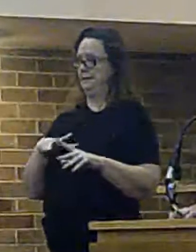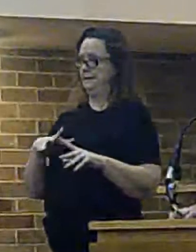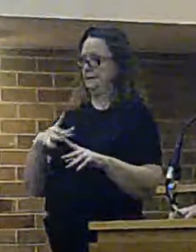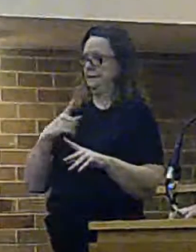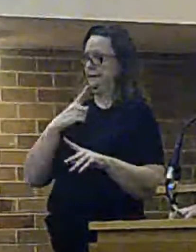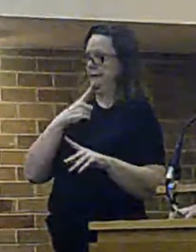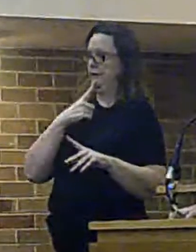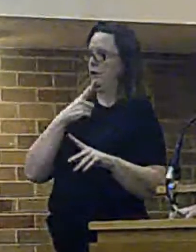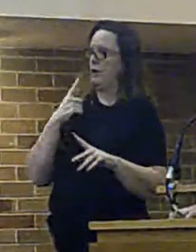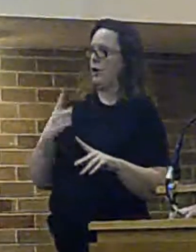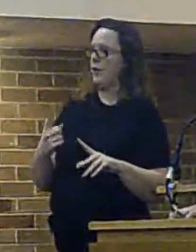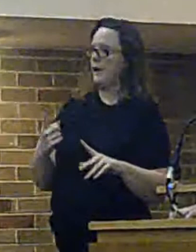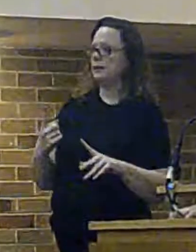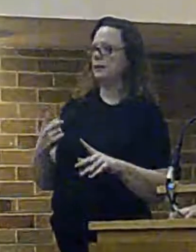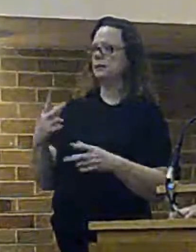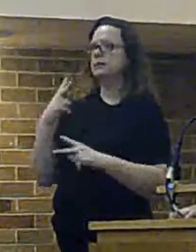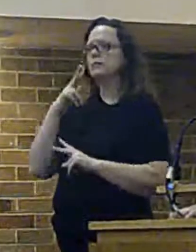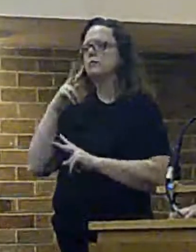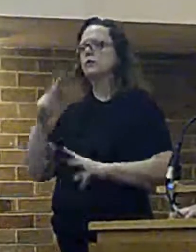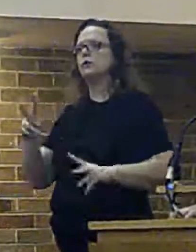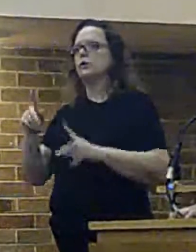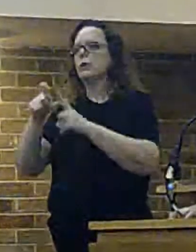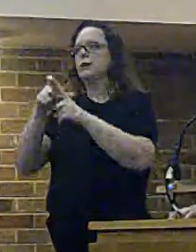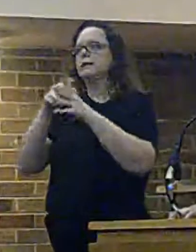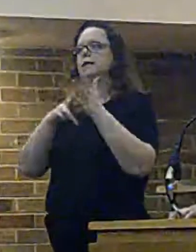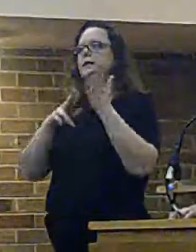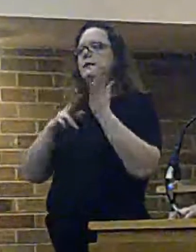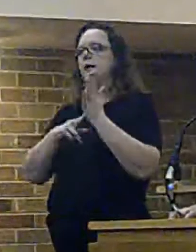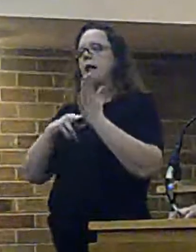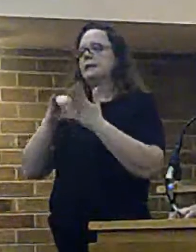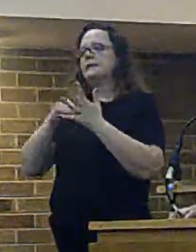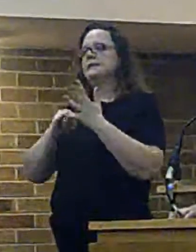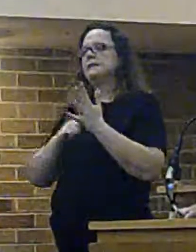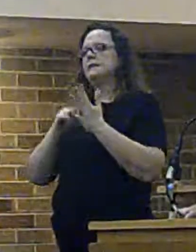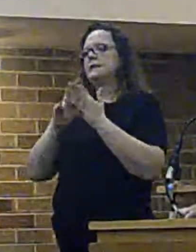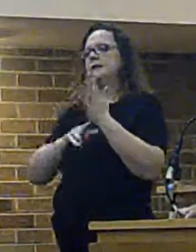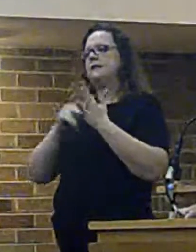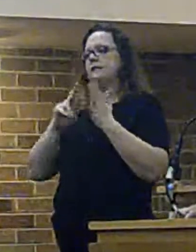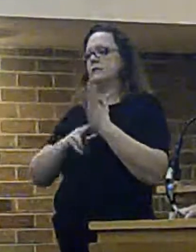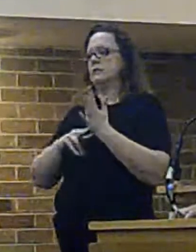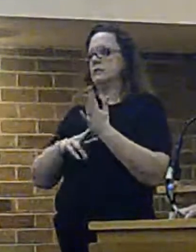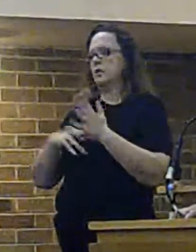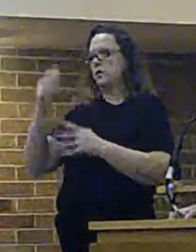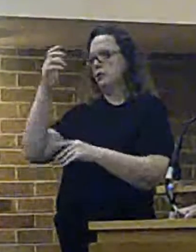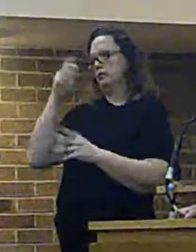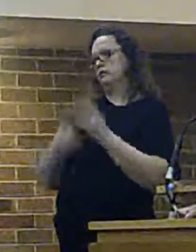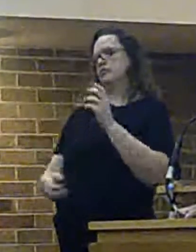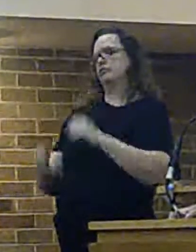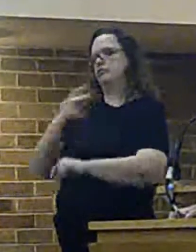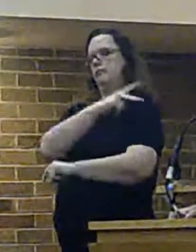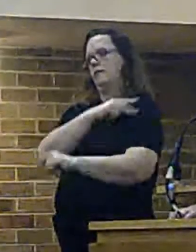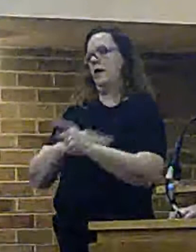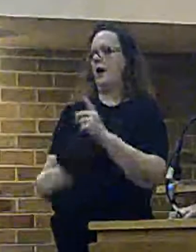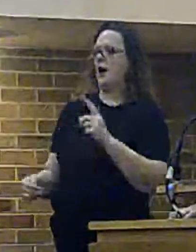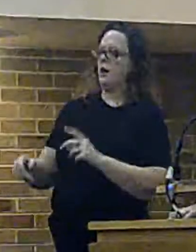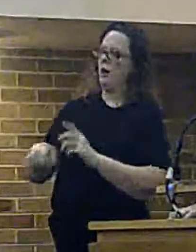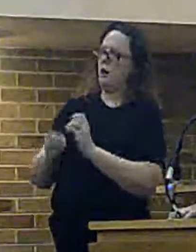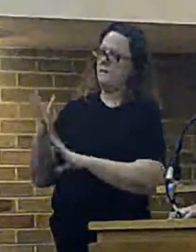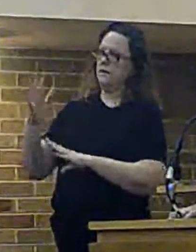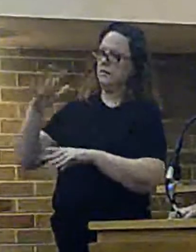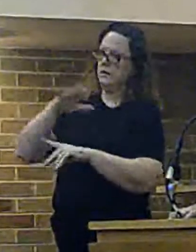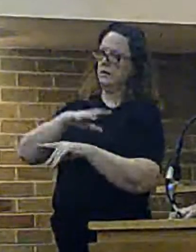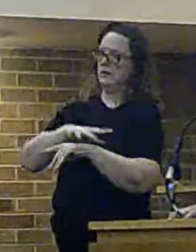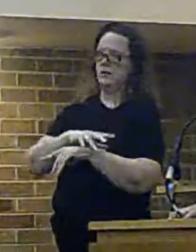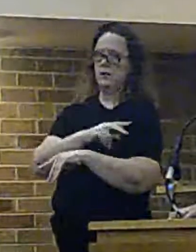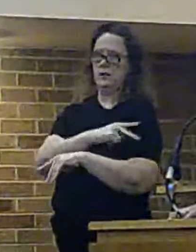this is the view of Dan Stevens, not the Chief Fire Officer. My personal view is, I believe